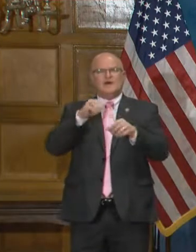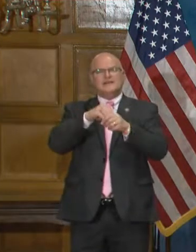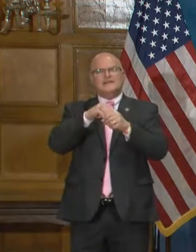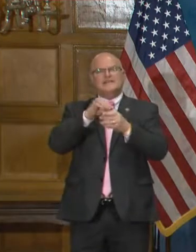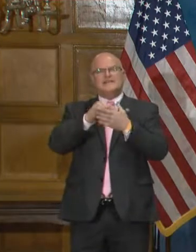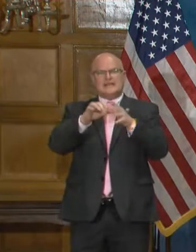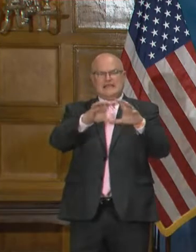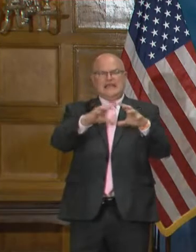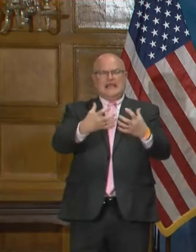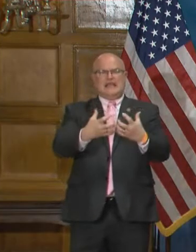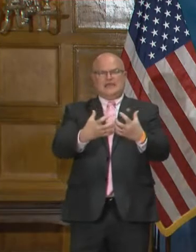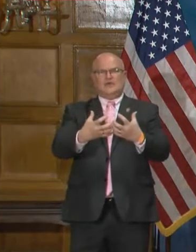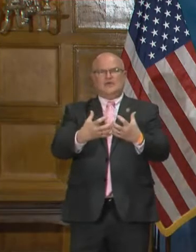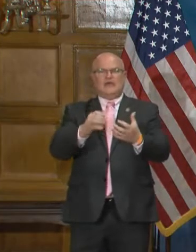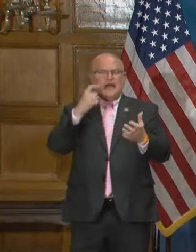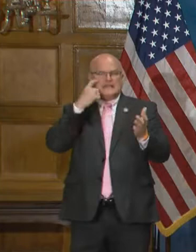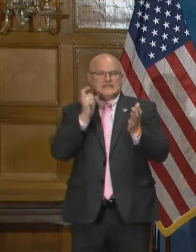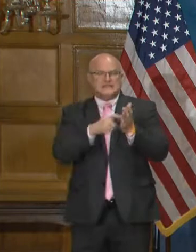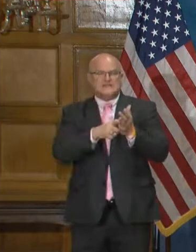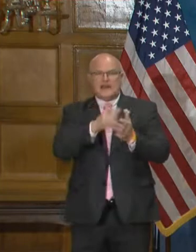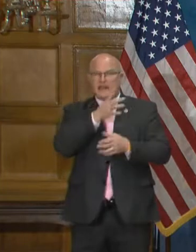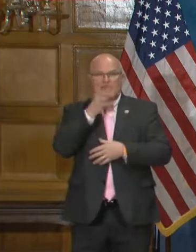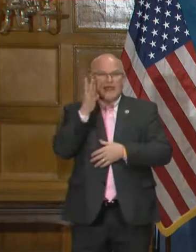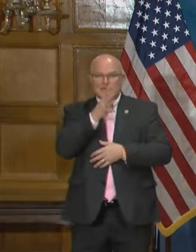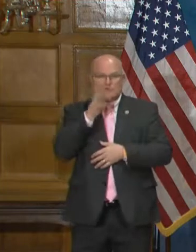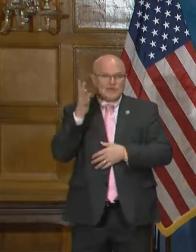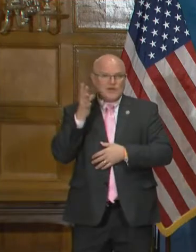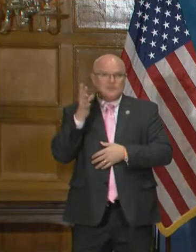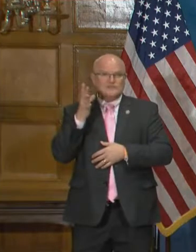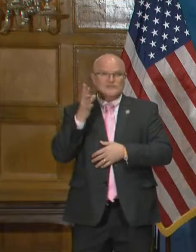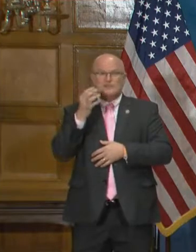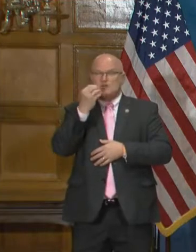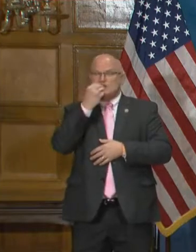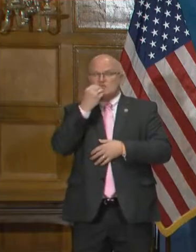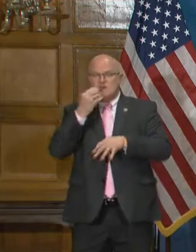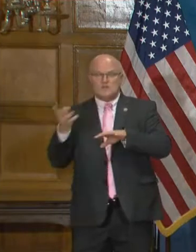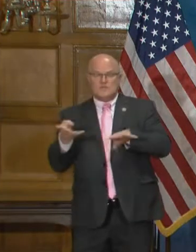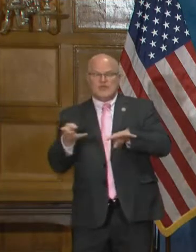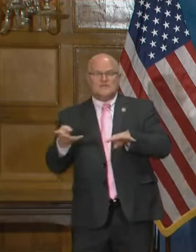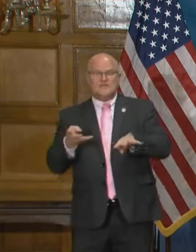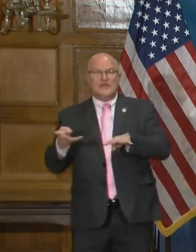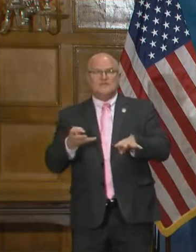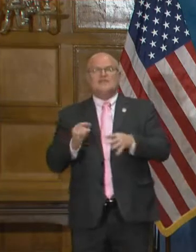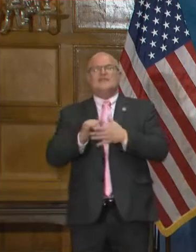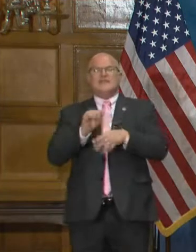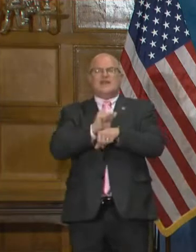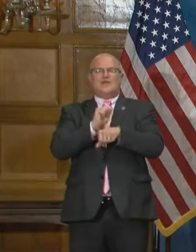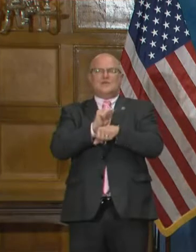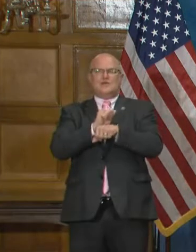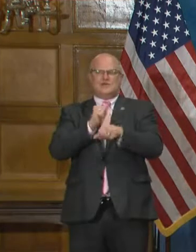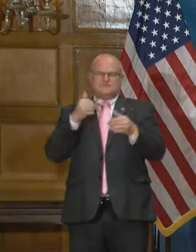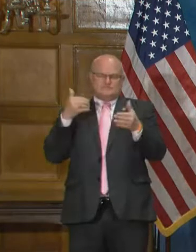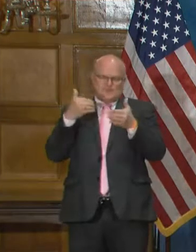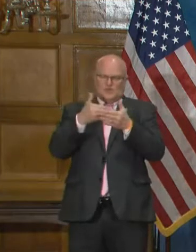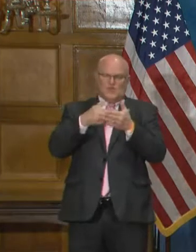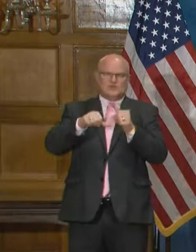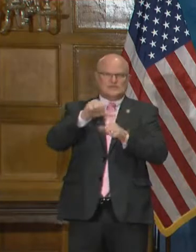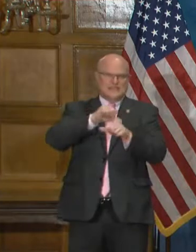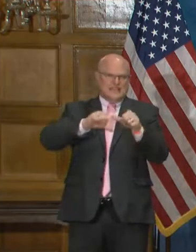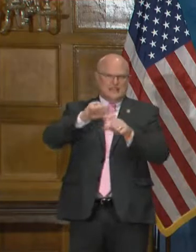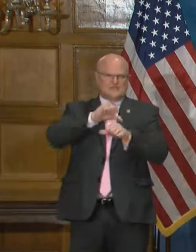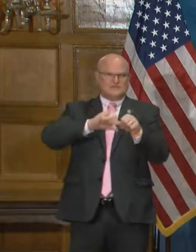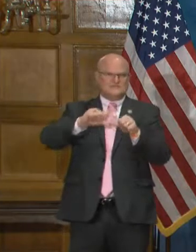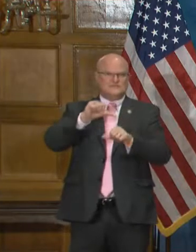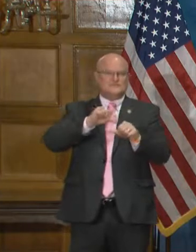the category that identified of agriculture, food manufacturing. They work close in